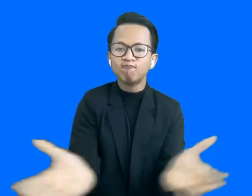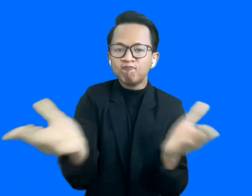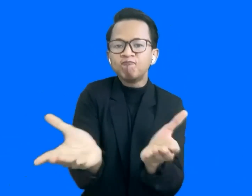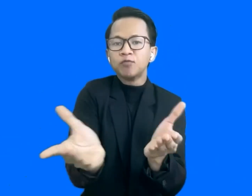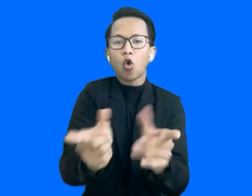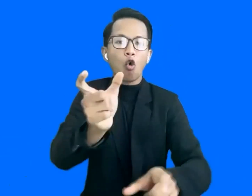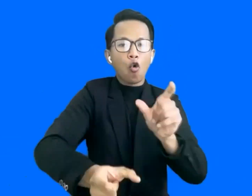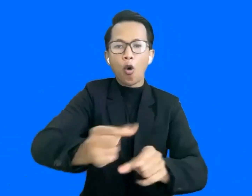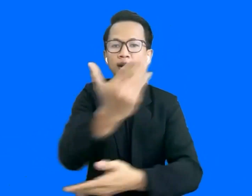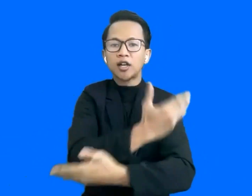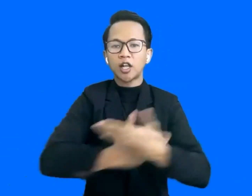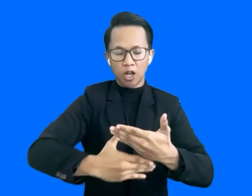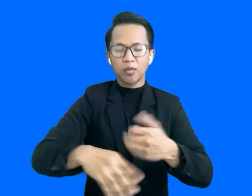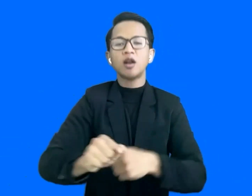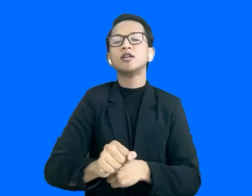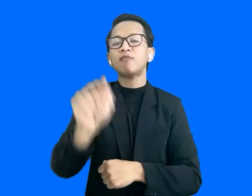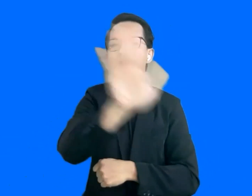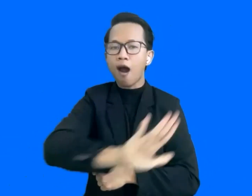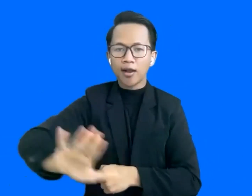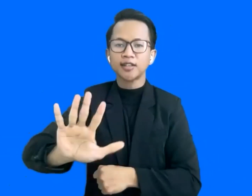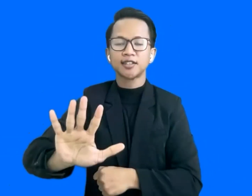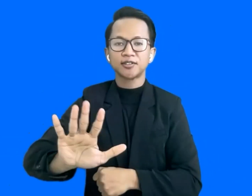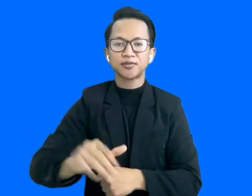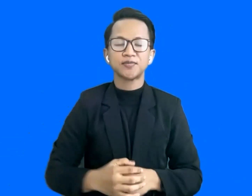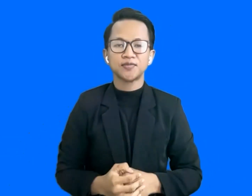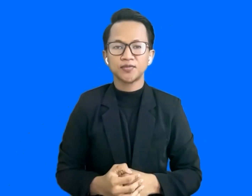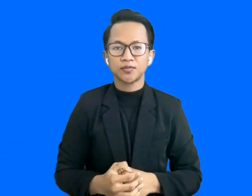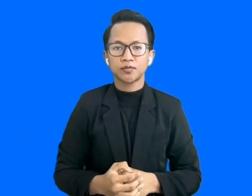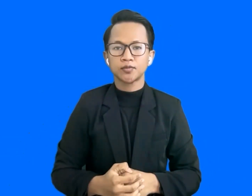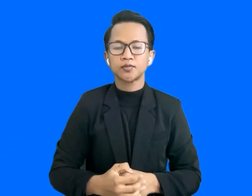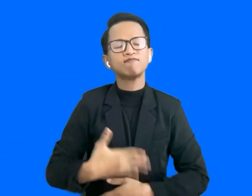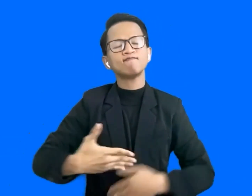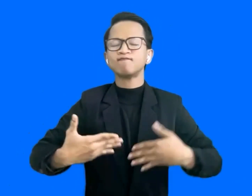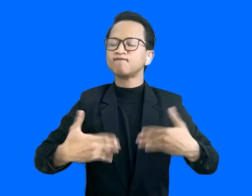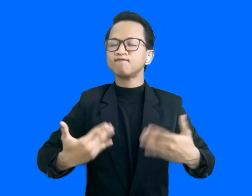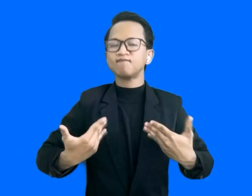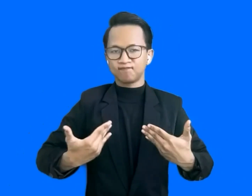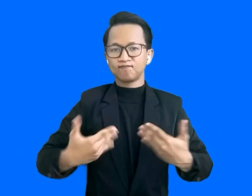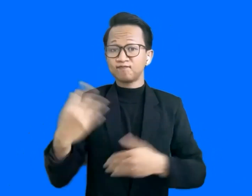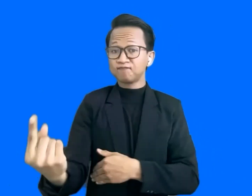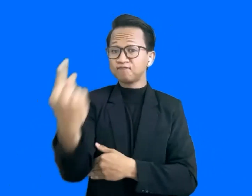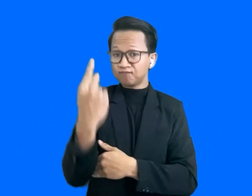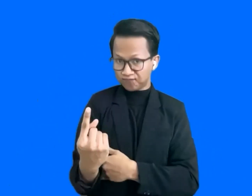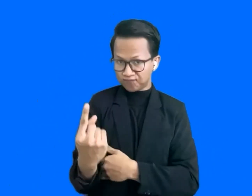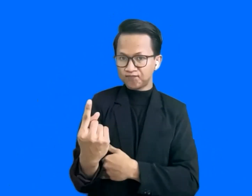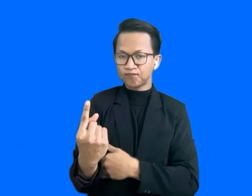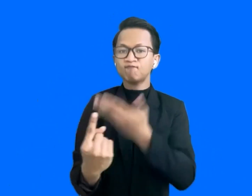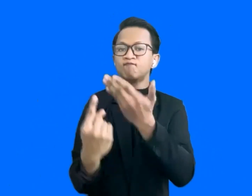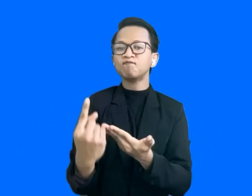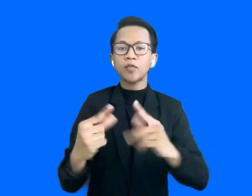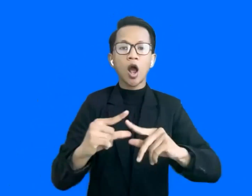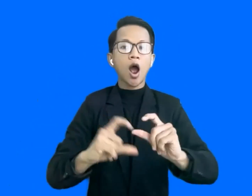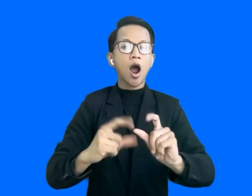disability in the ASEAN region. And we are so pleased to have one of the authors, Aisling Cashmore,